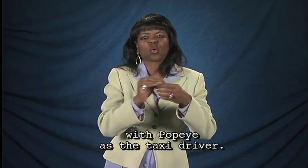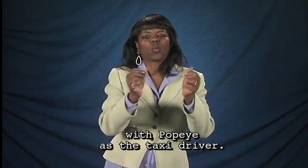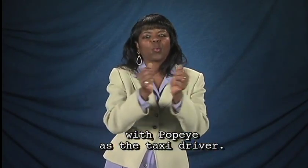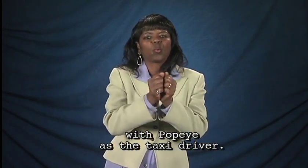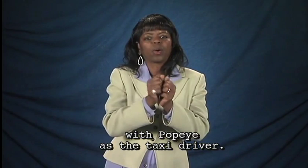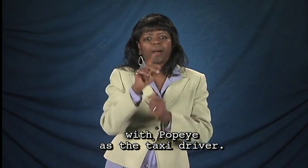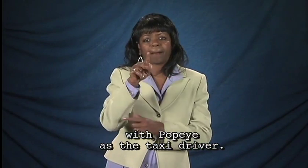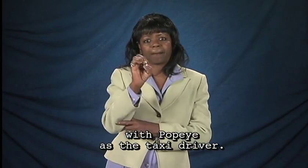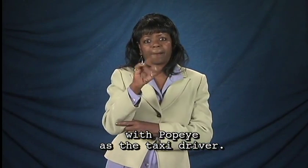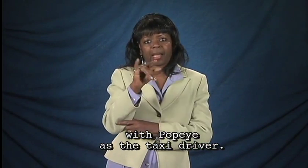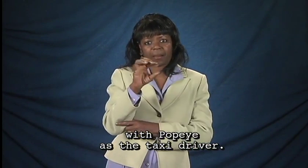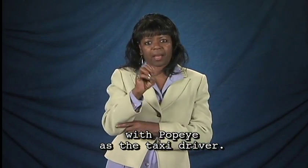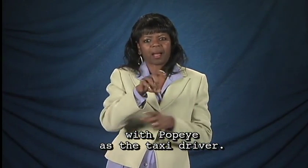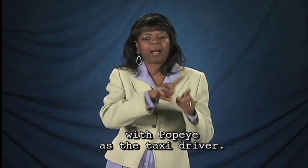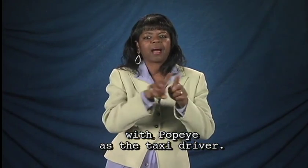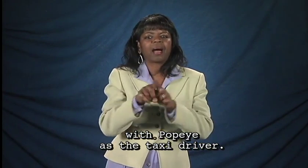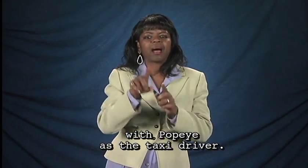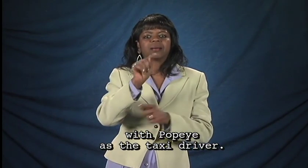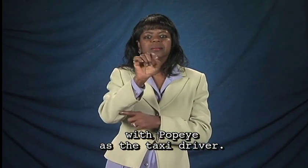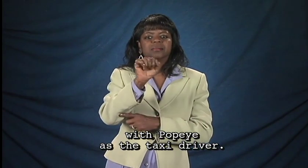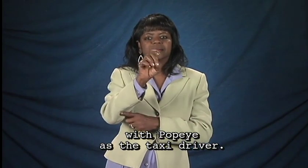Popeye as the taxi driver.